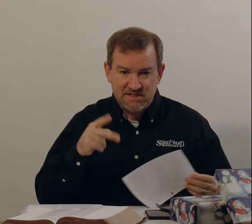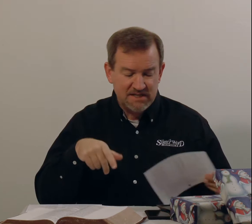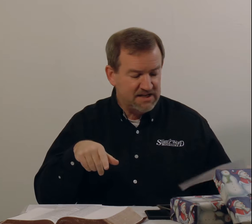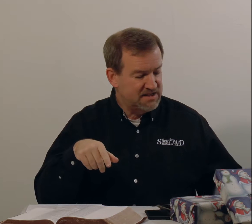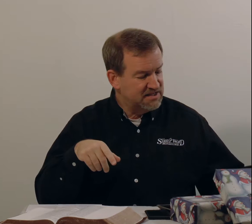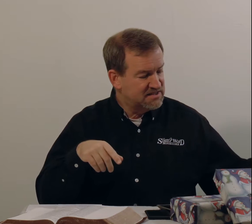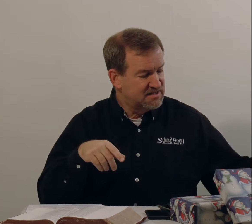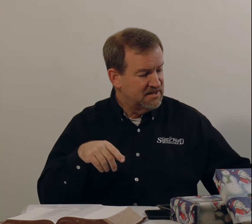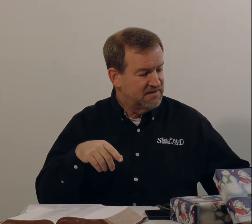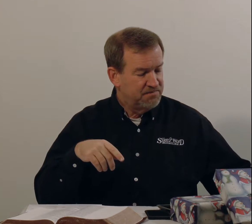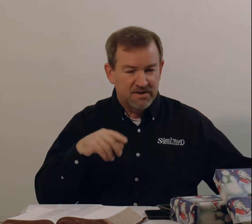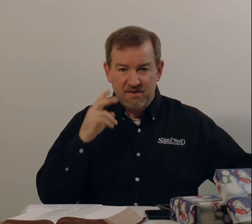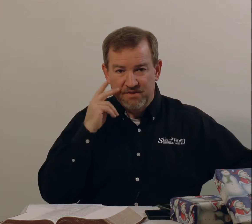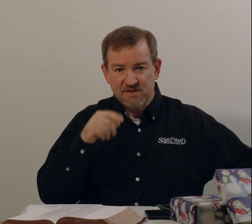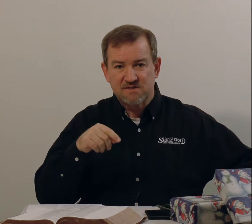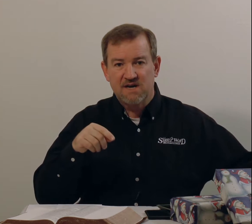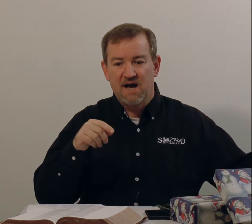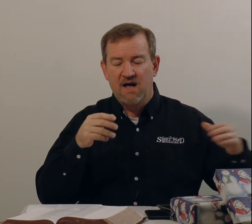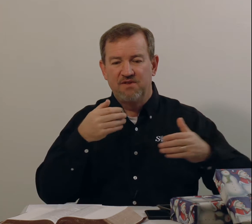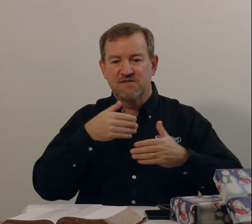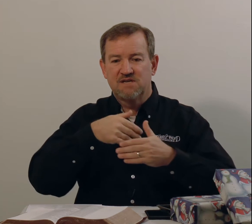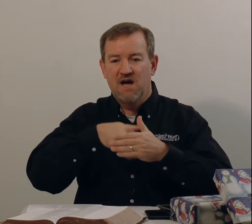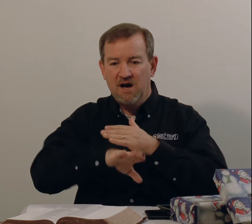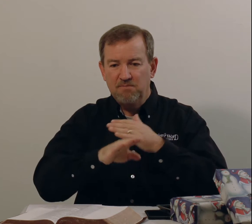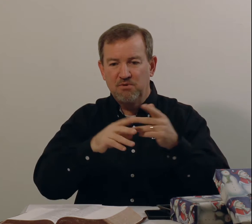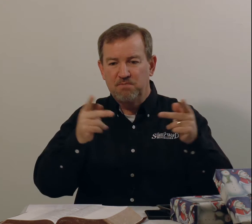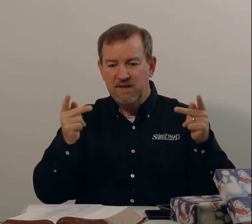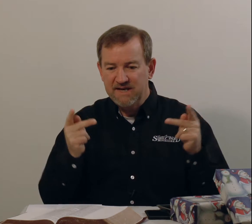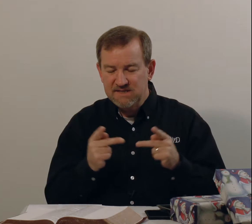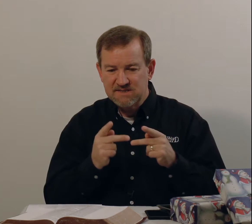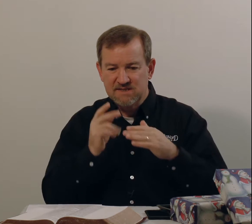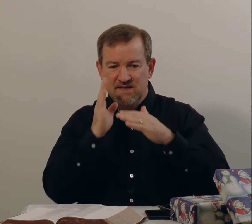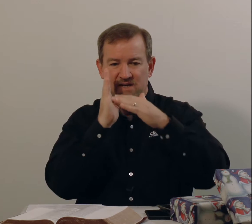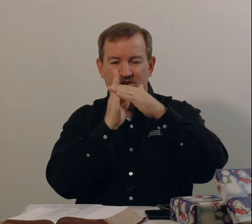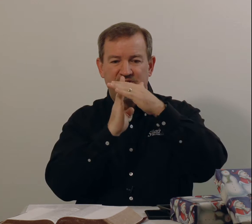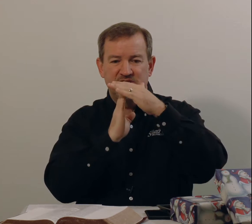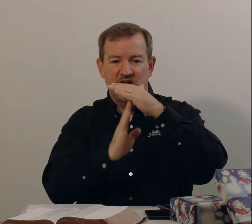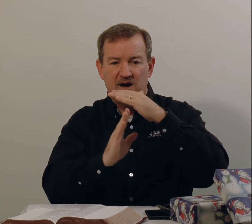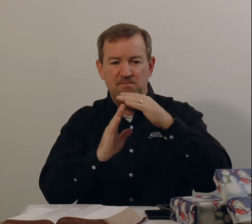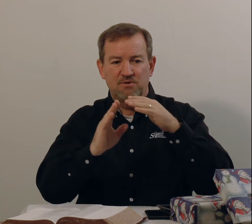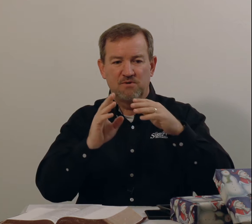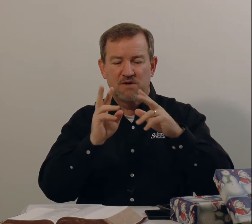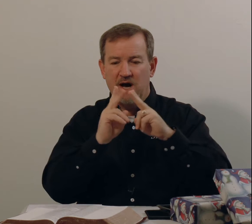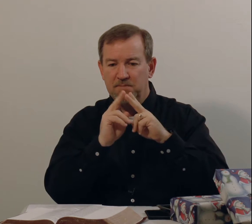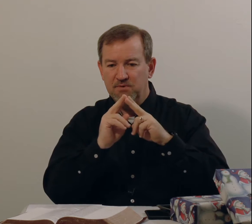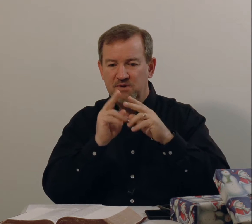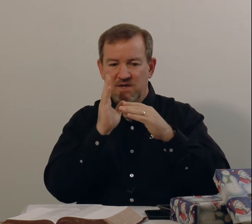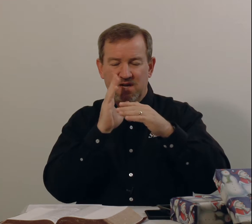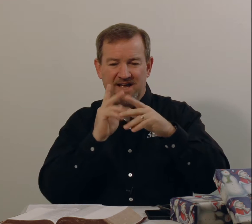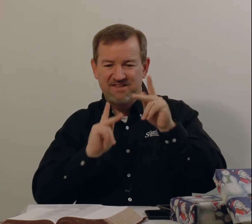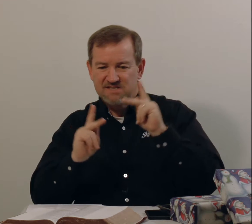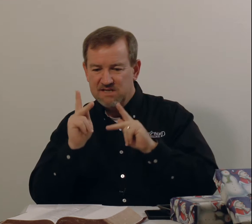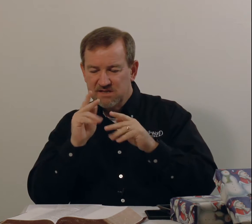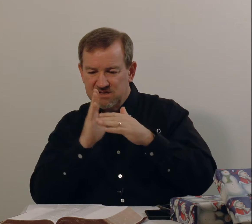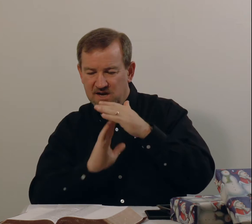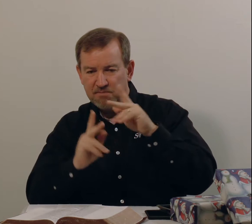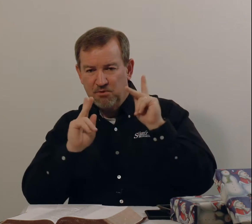see this, this, this humble place, this humble couple, and these, these humble